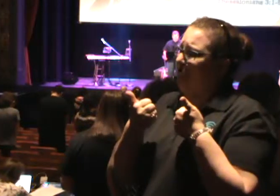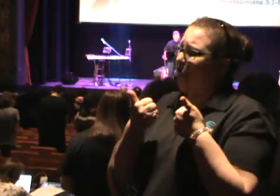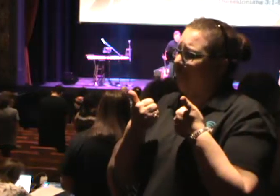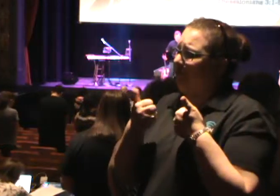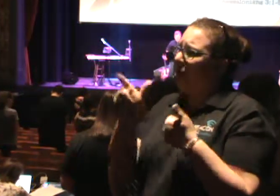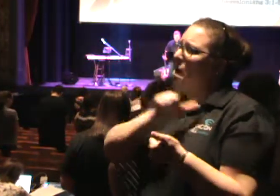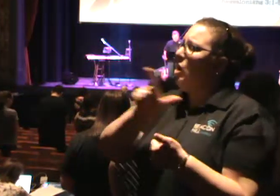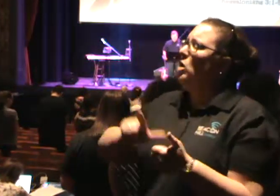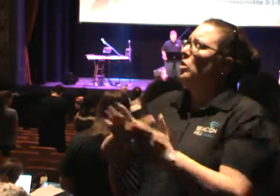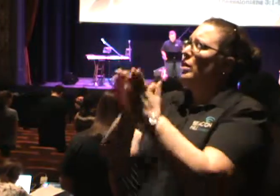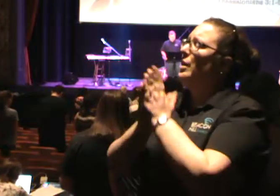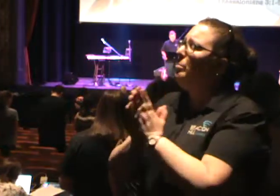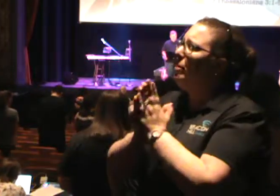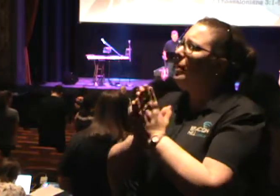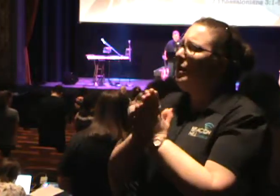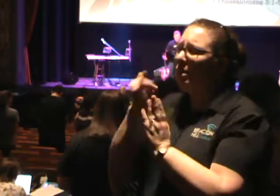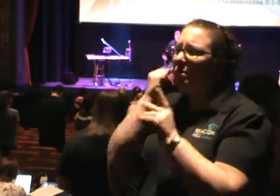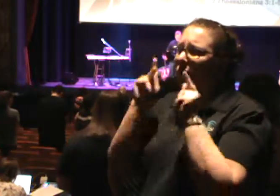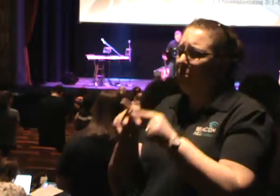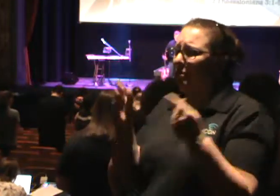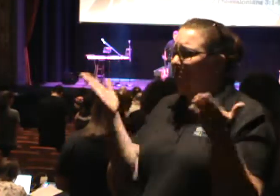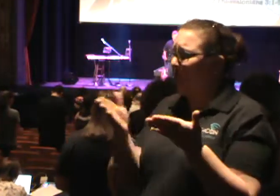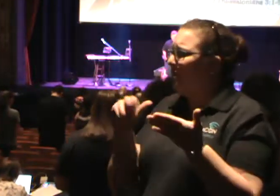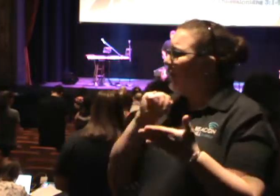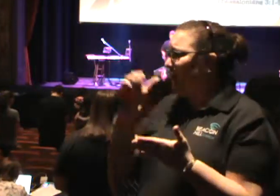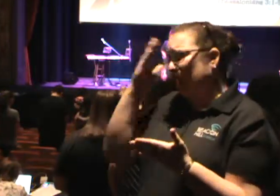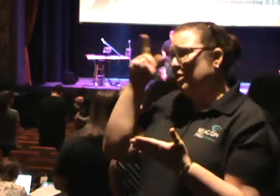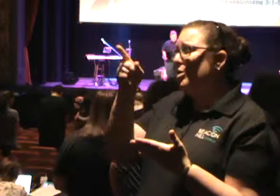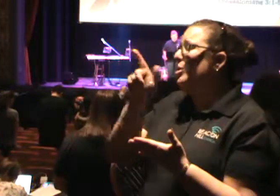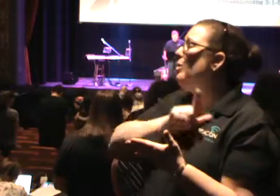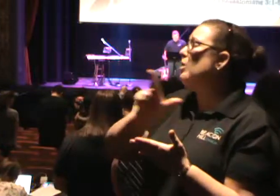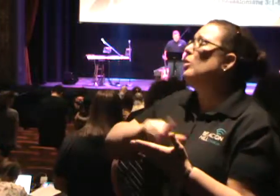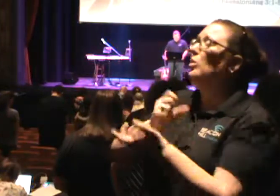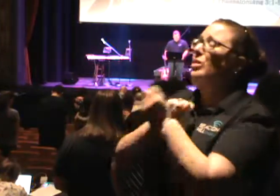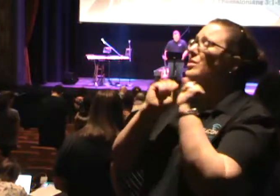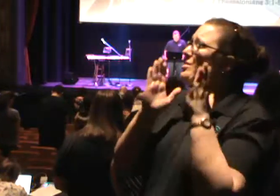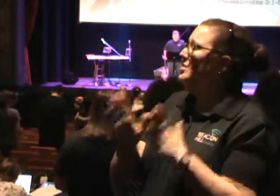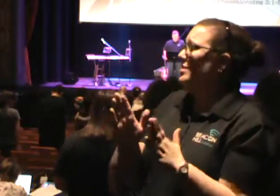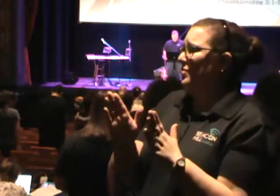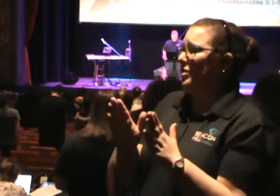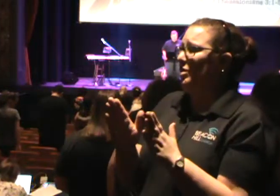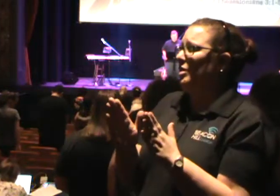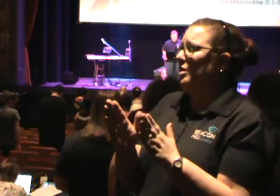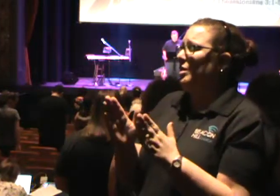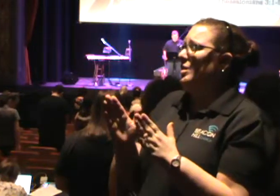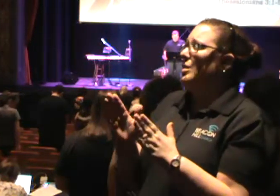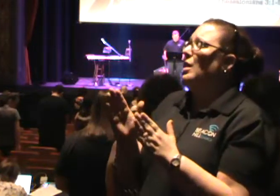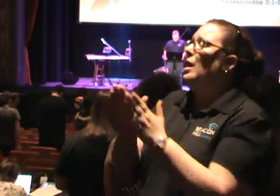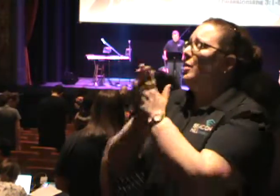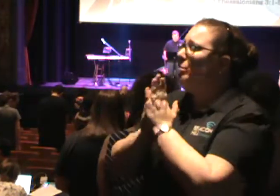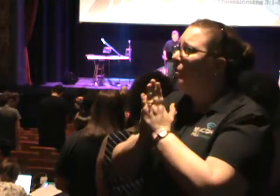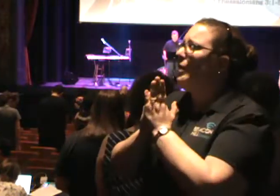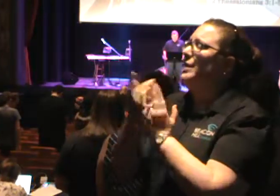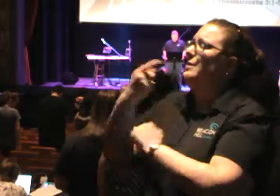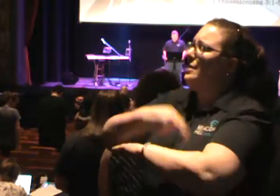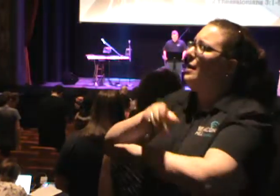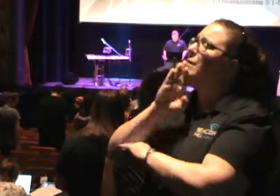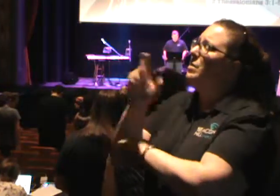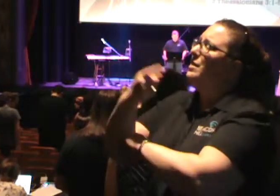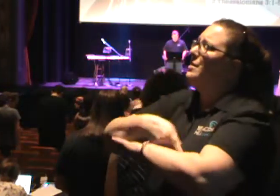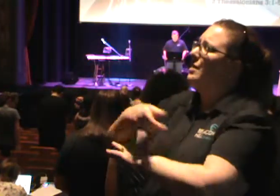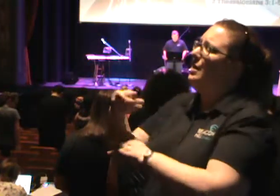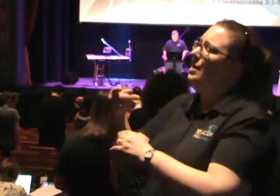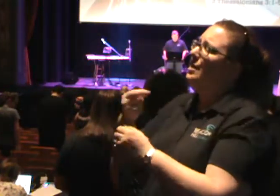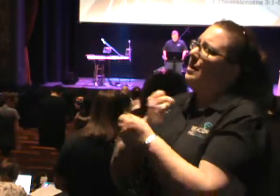Lord, pray that if someone is here today that does not know you as Lord and Savior, I pray that today will be the day of salvation